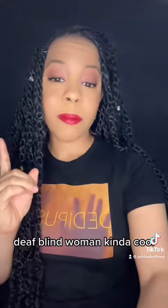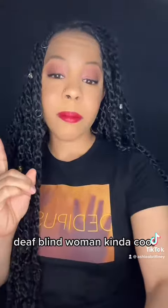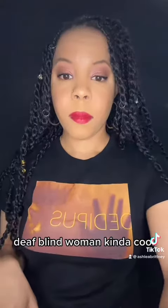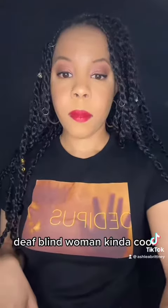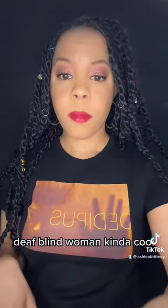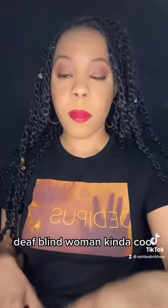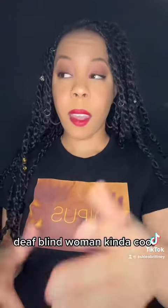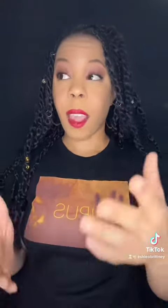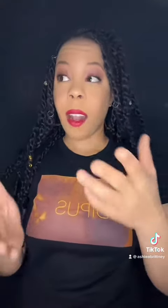cool.